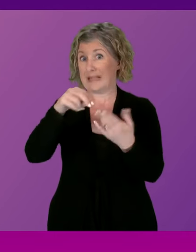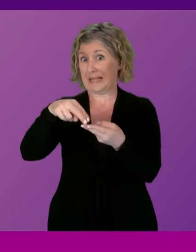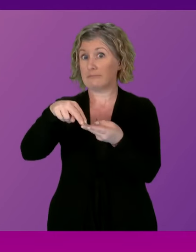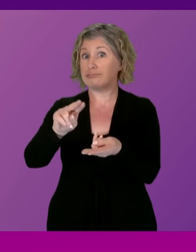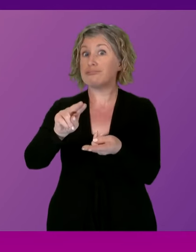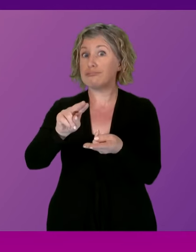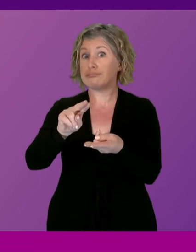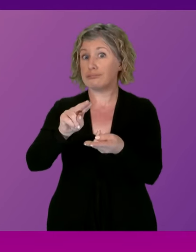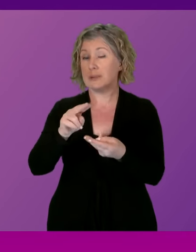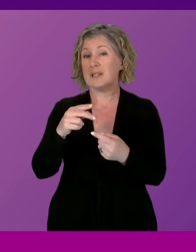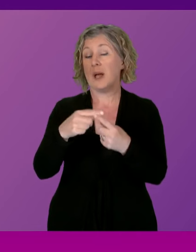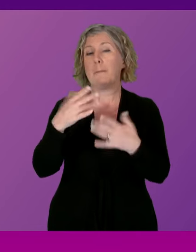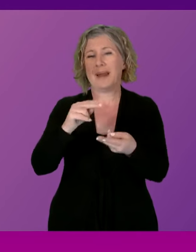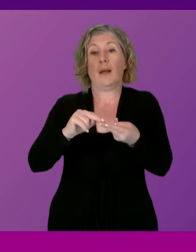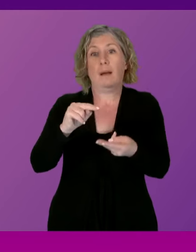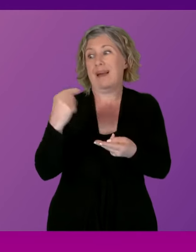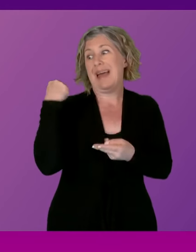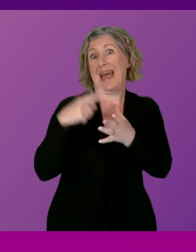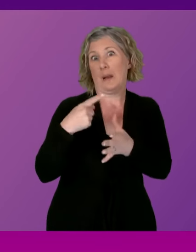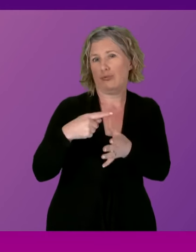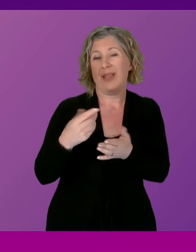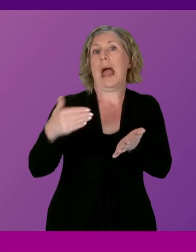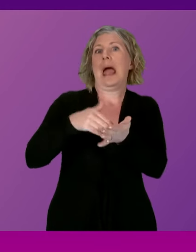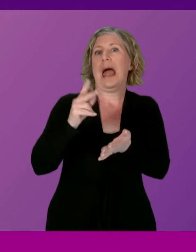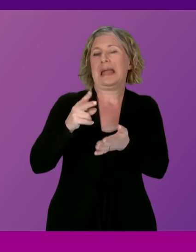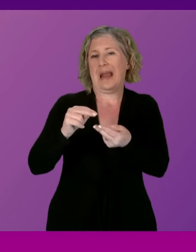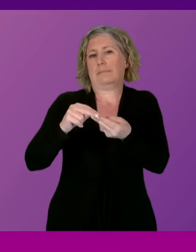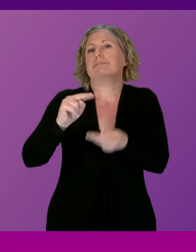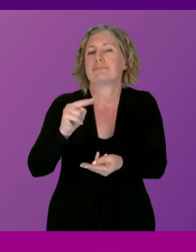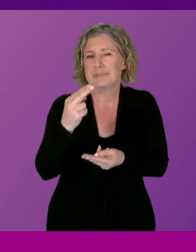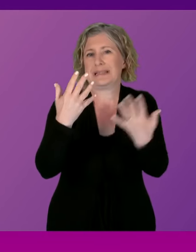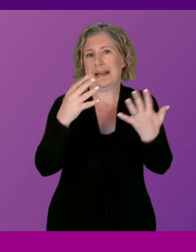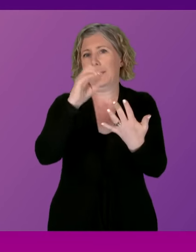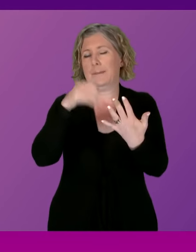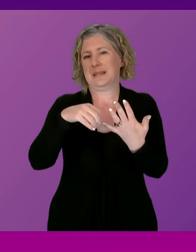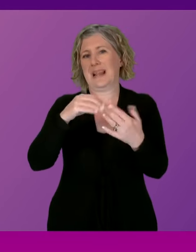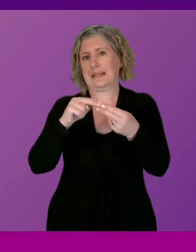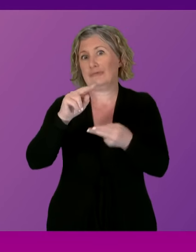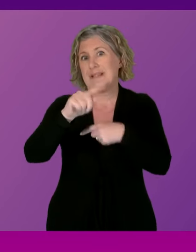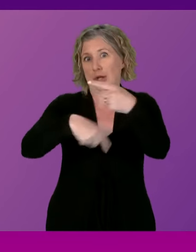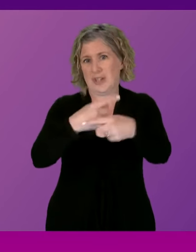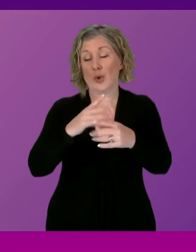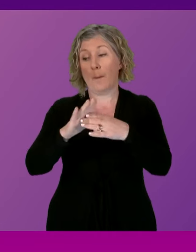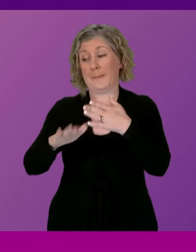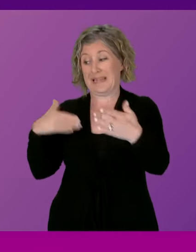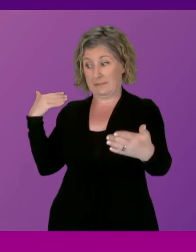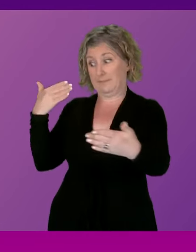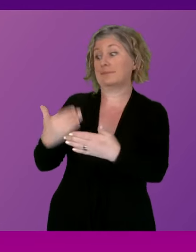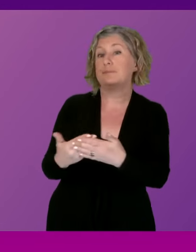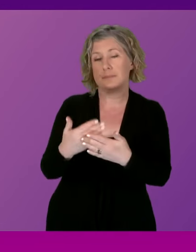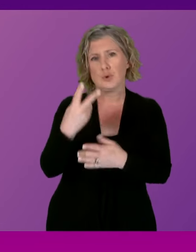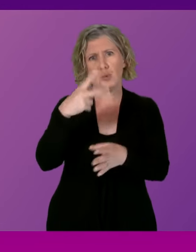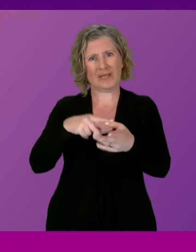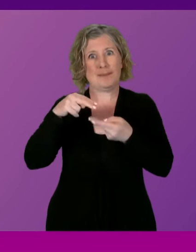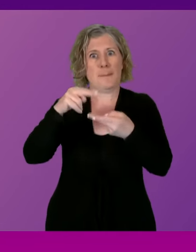introduced in April of this year. It's also a 14.3% increase for these workers over the last two years. For